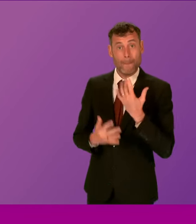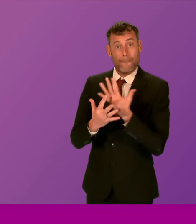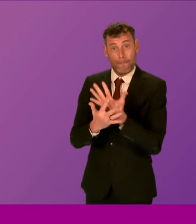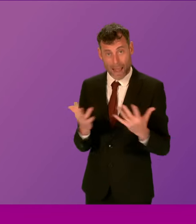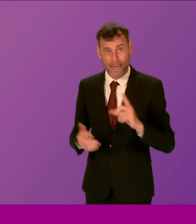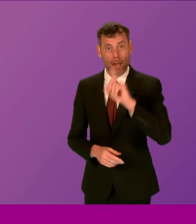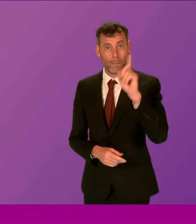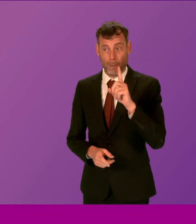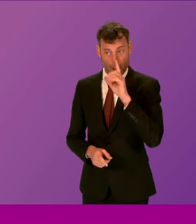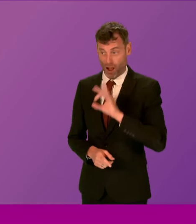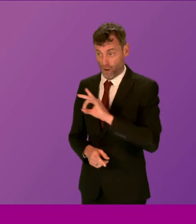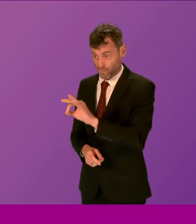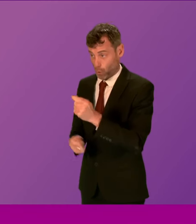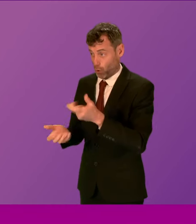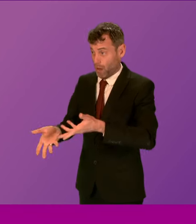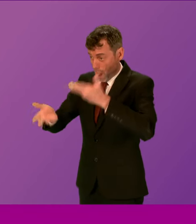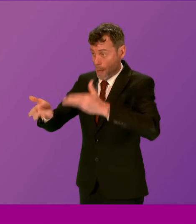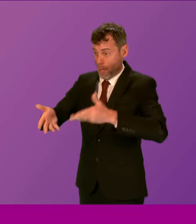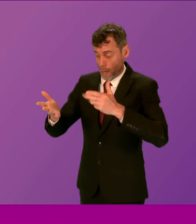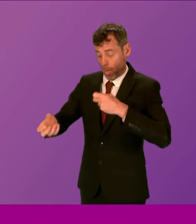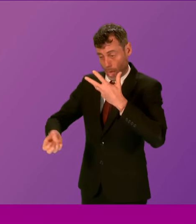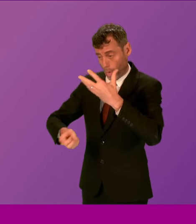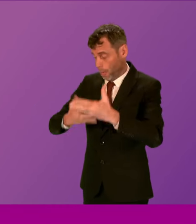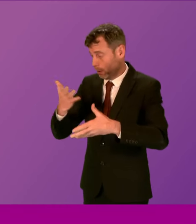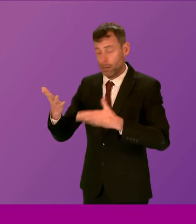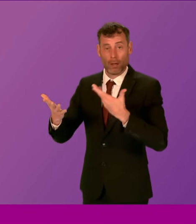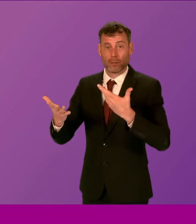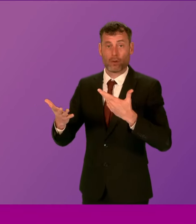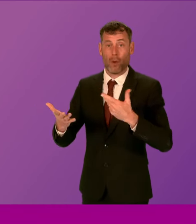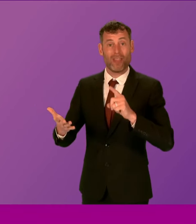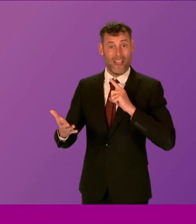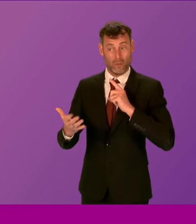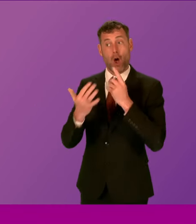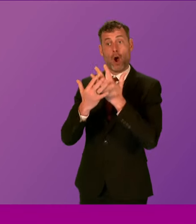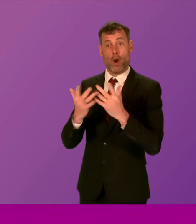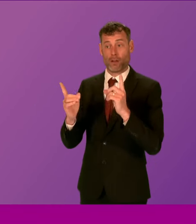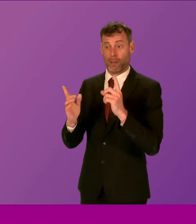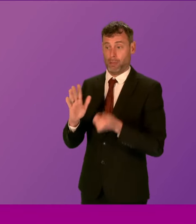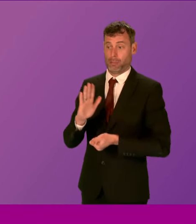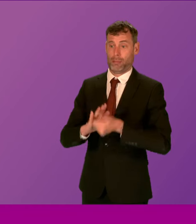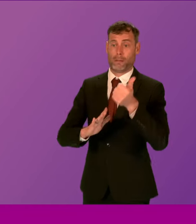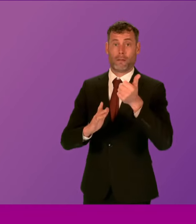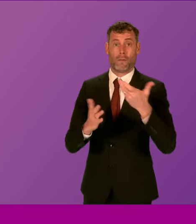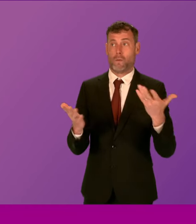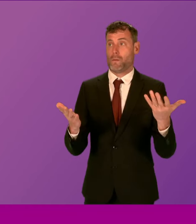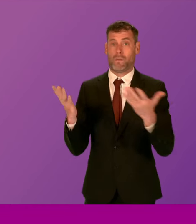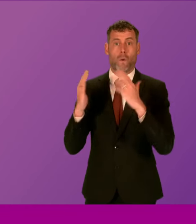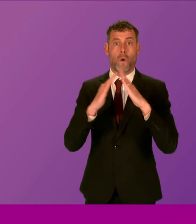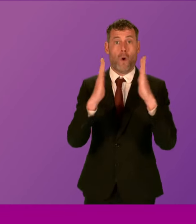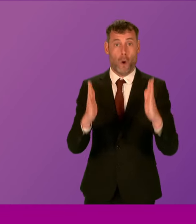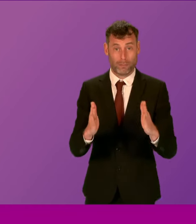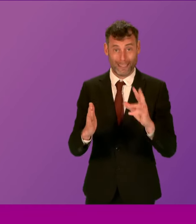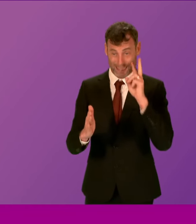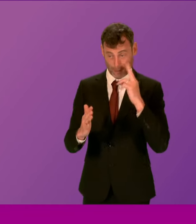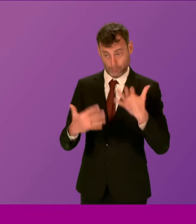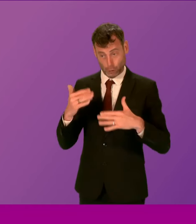right across the country, including, for example, the two-child limits. So the reality is, I would say to Pam Duncan Glancy, that our budget is facing